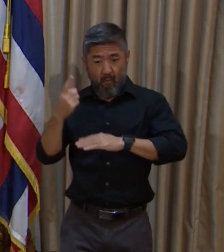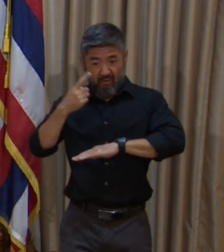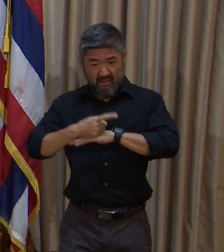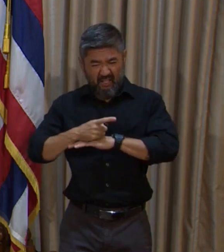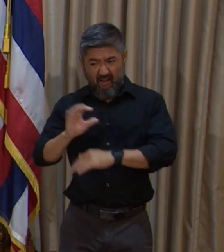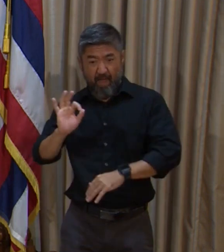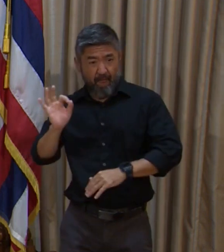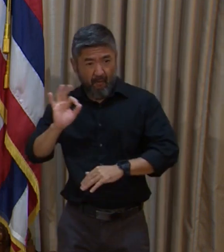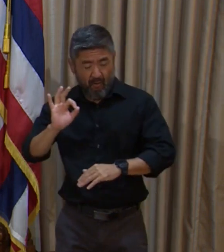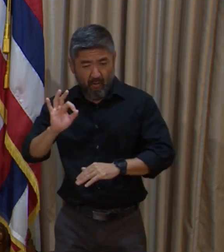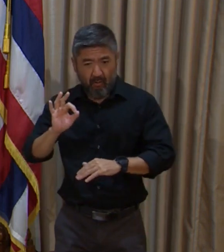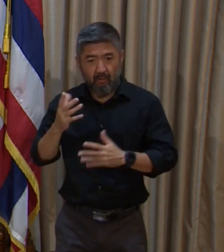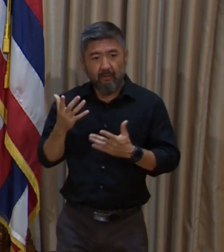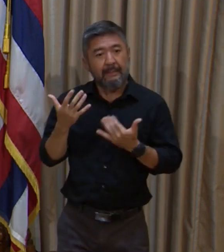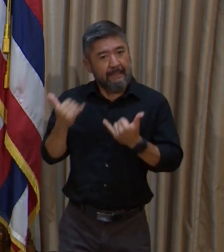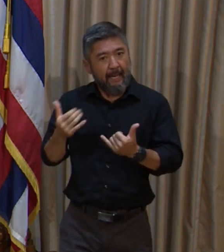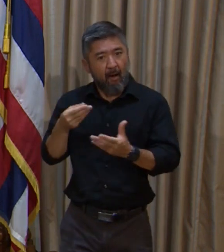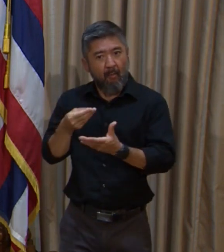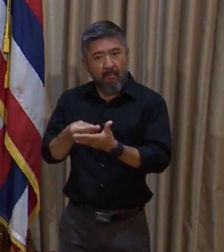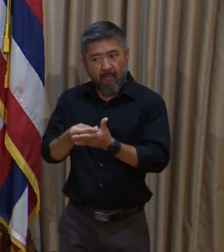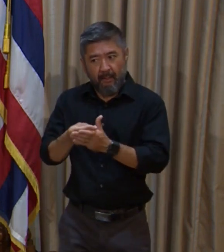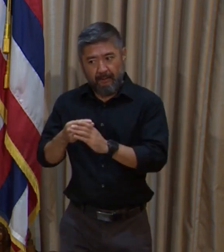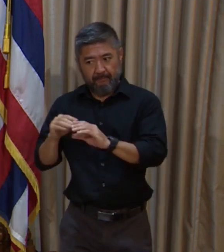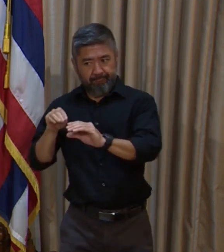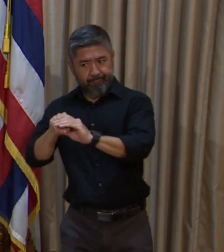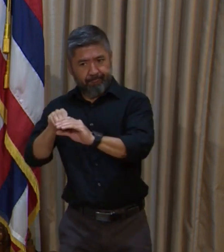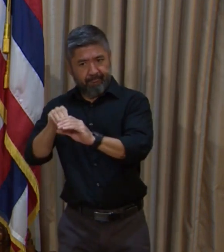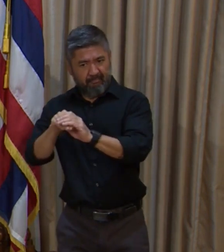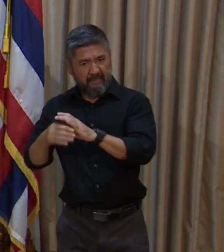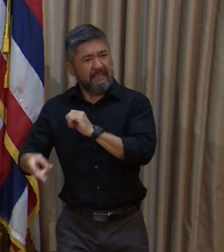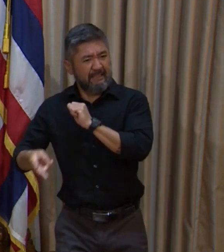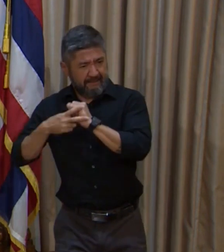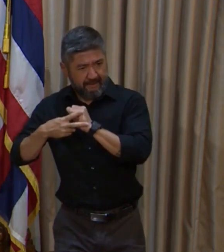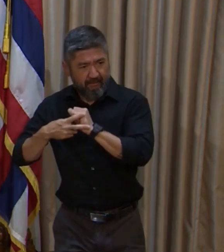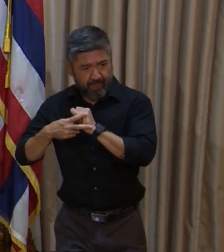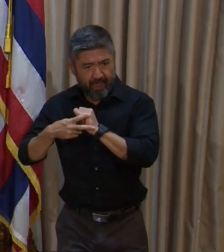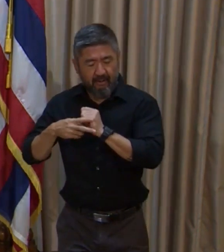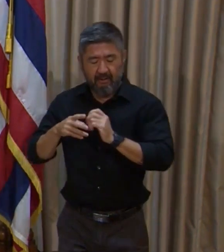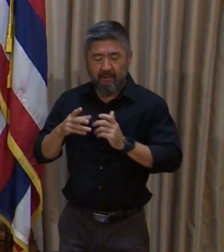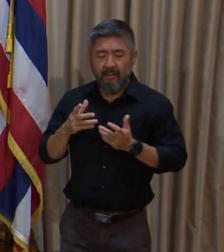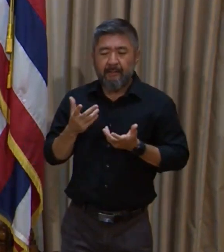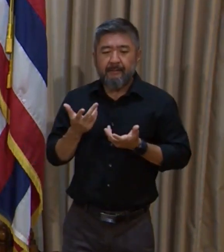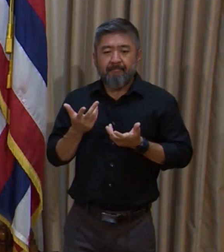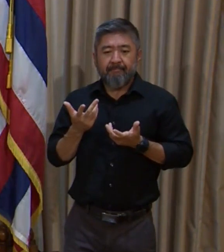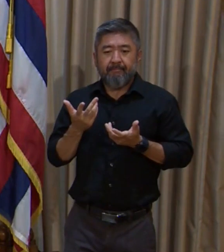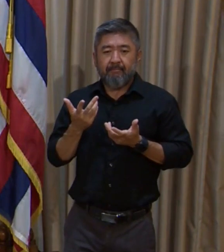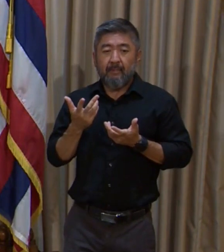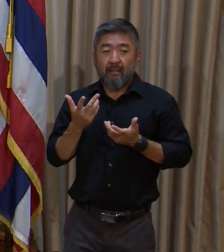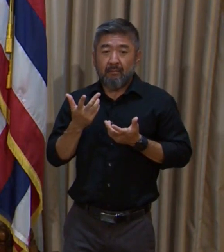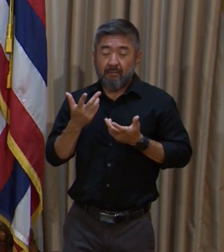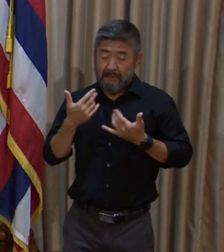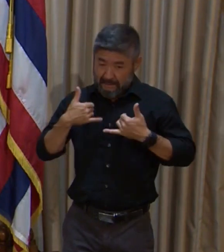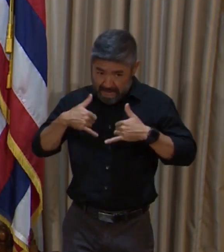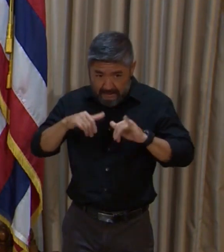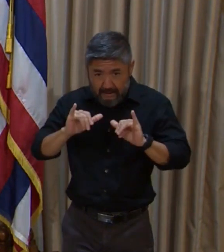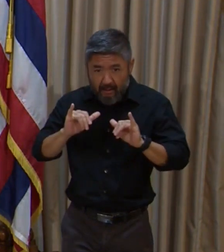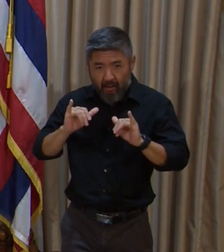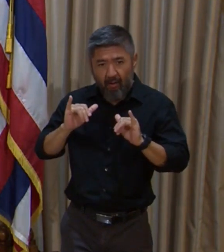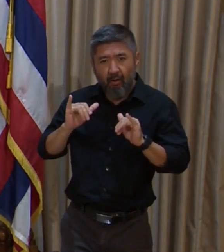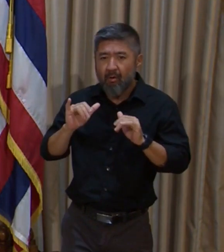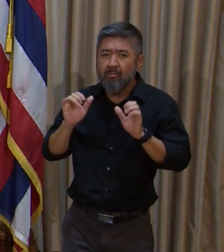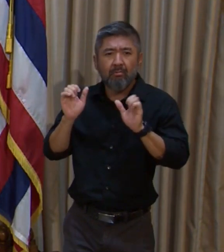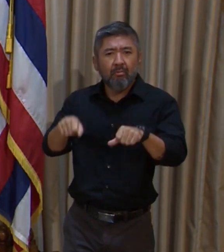save money as we implement them, but we also would be able to quickly